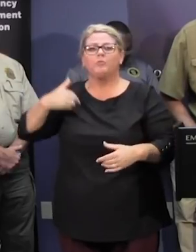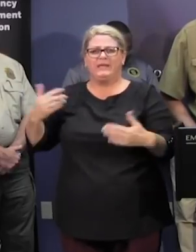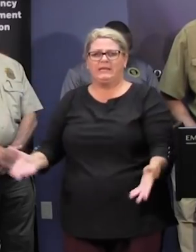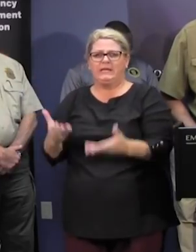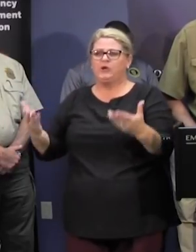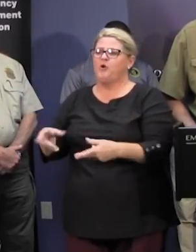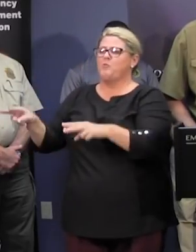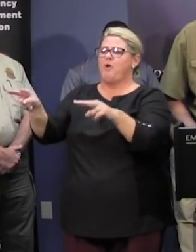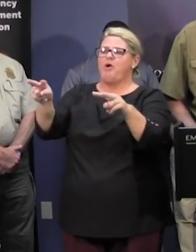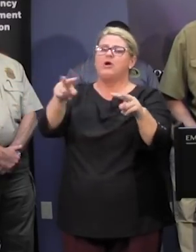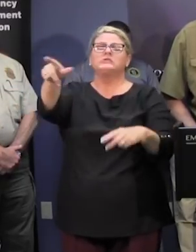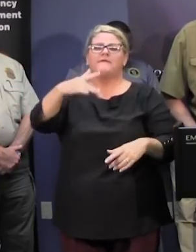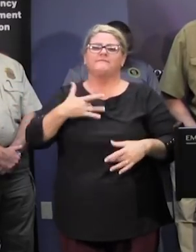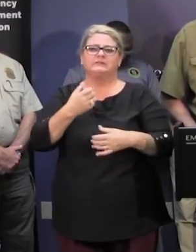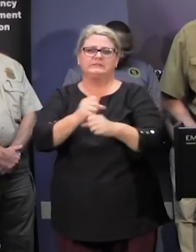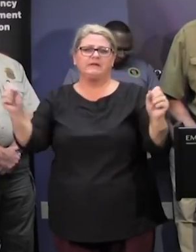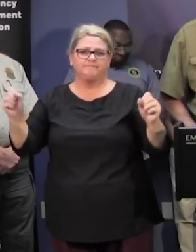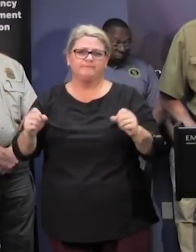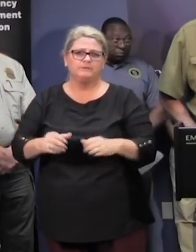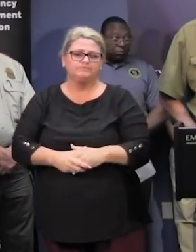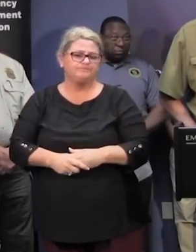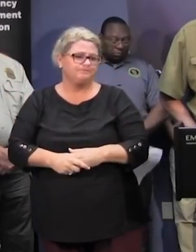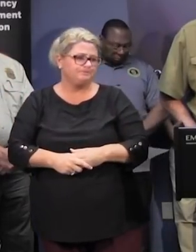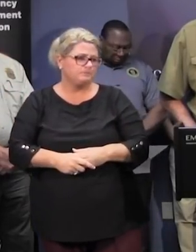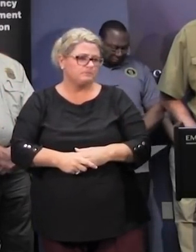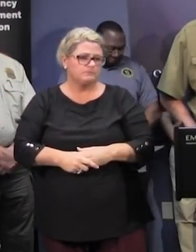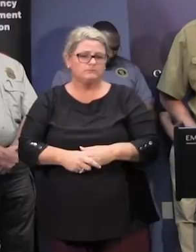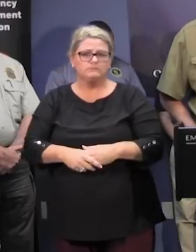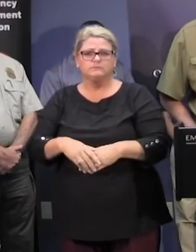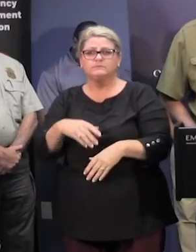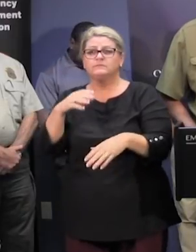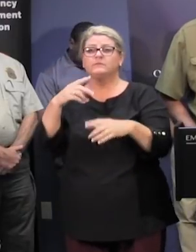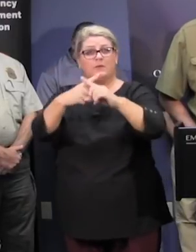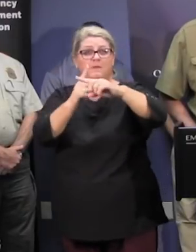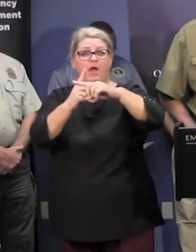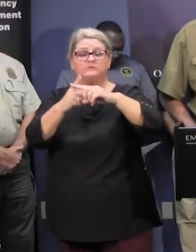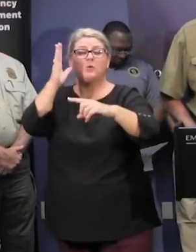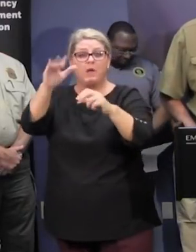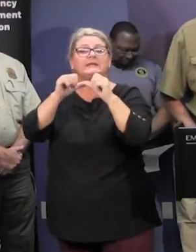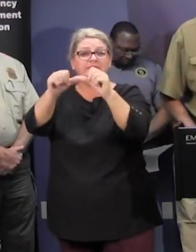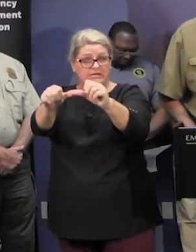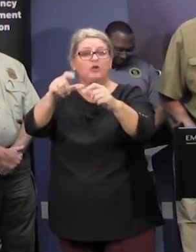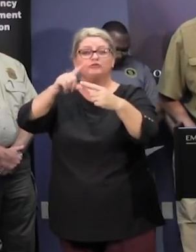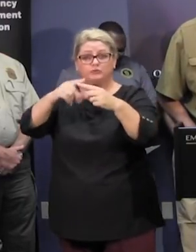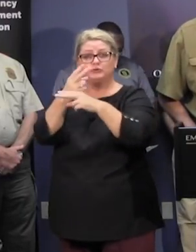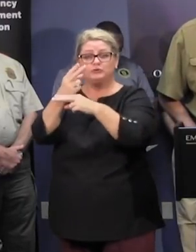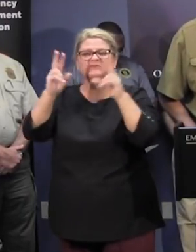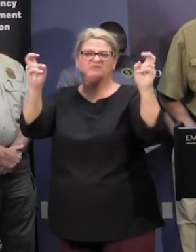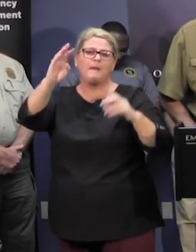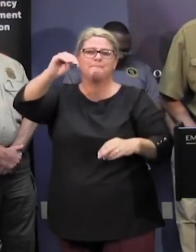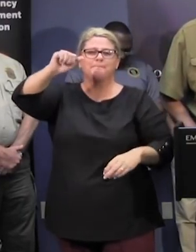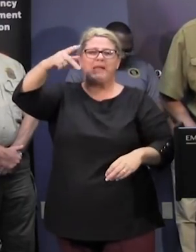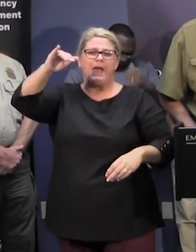well as a law enforcement presence um a good note is we will continue to map the mapping has worked well um